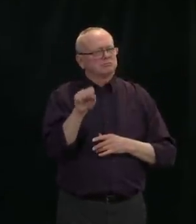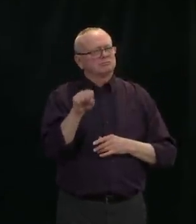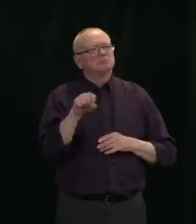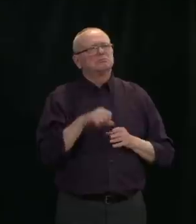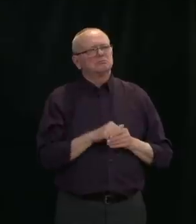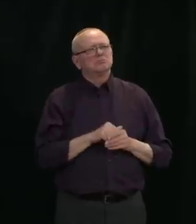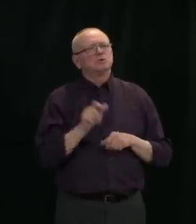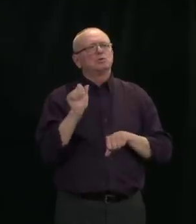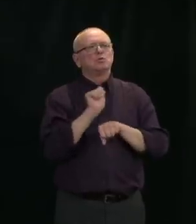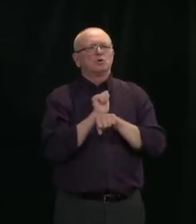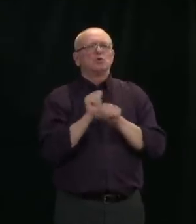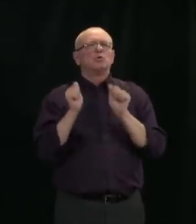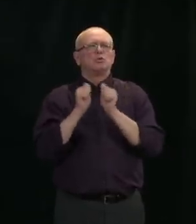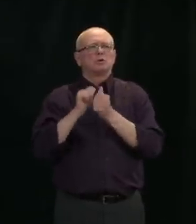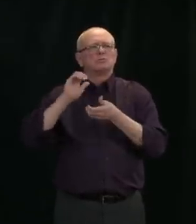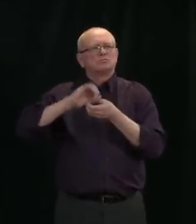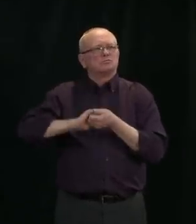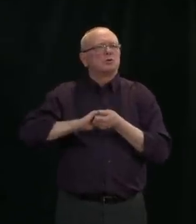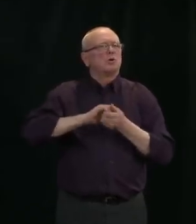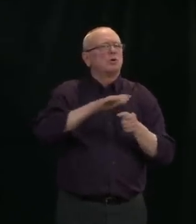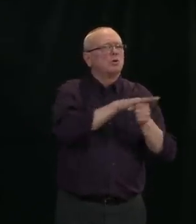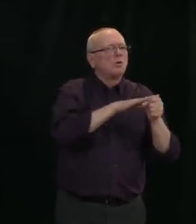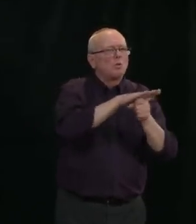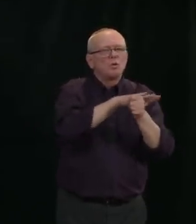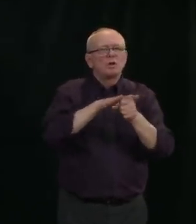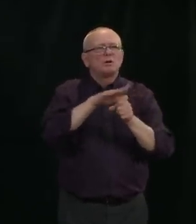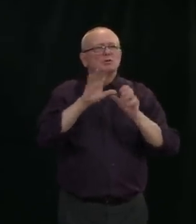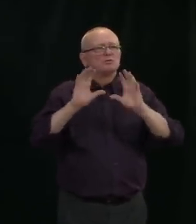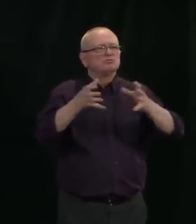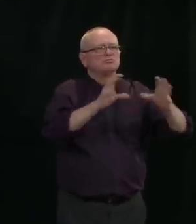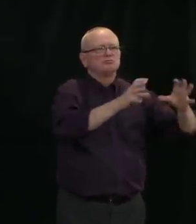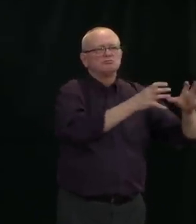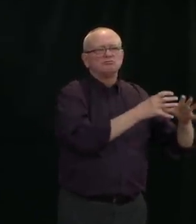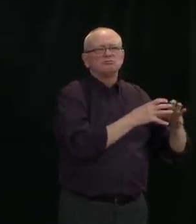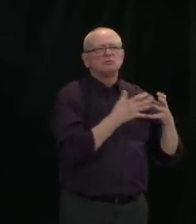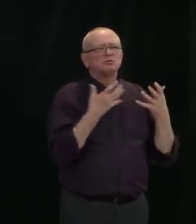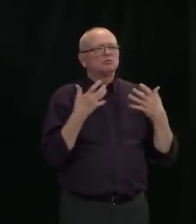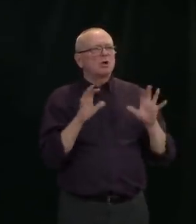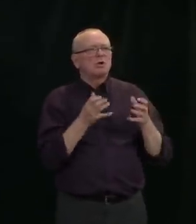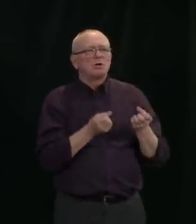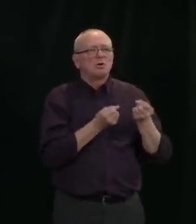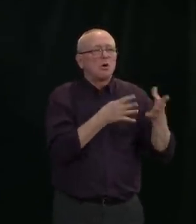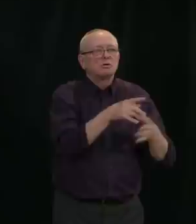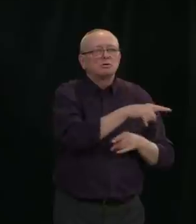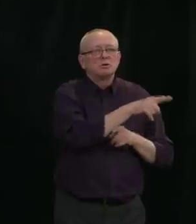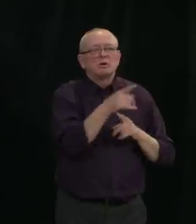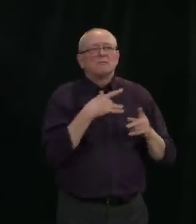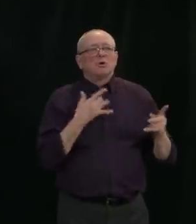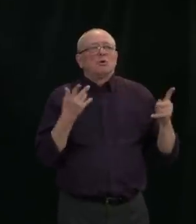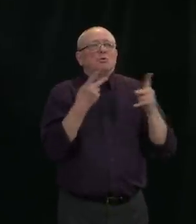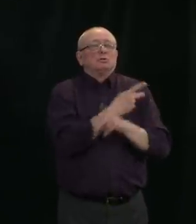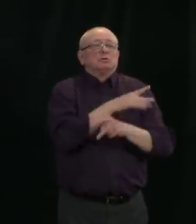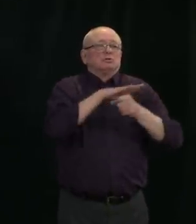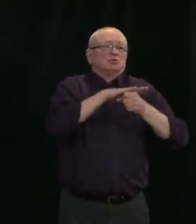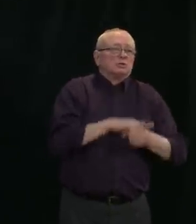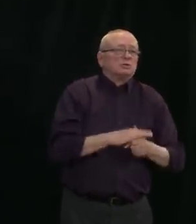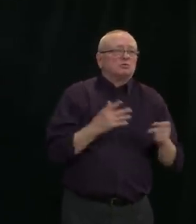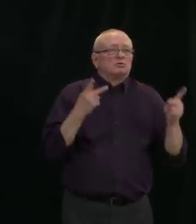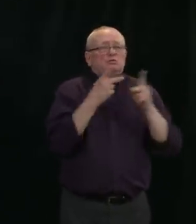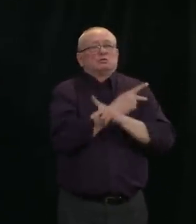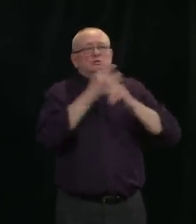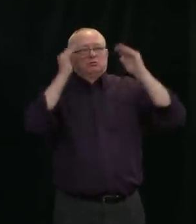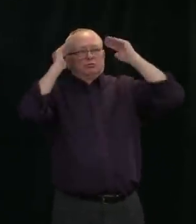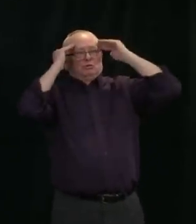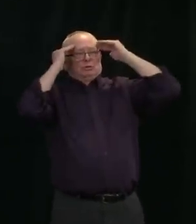organizations so that we're not causing additional strain and worry on their practices. All right, we'll go back to the phones.